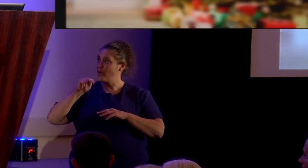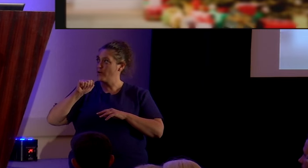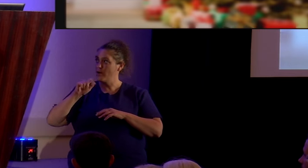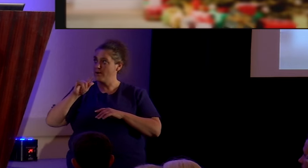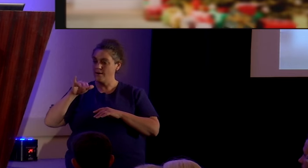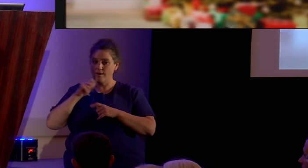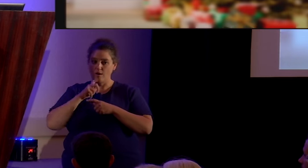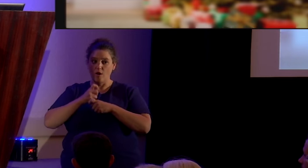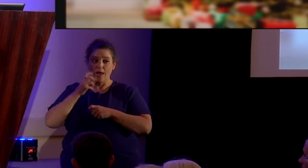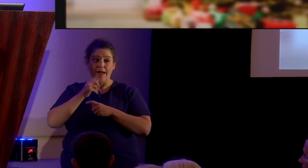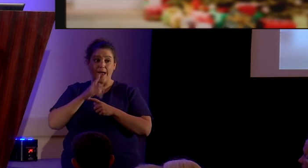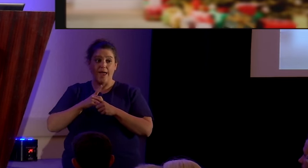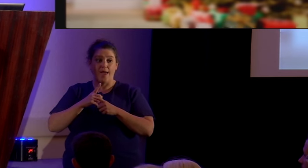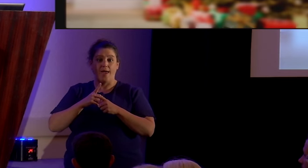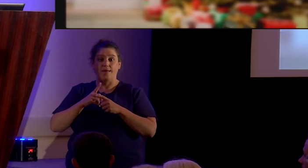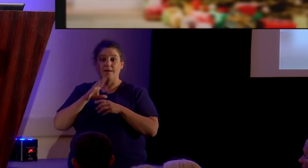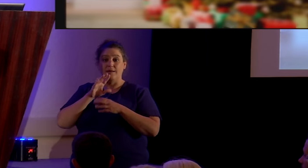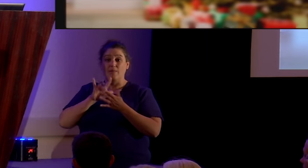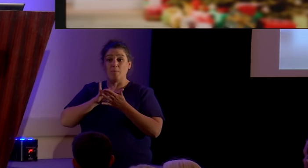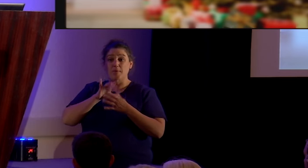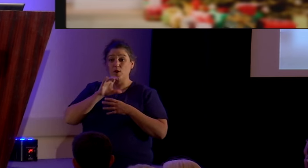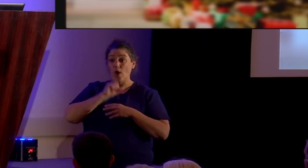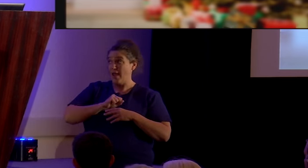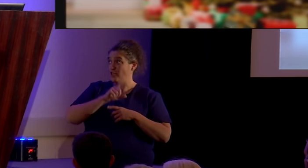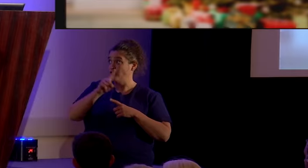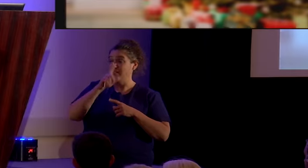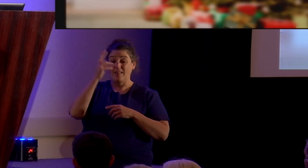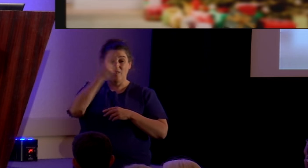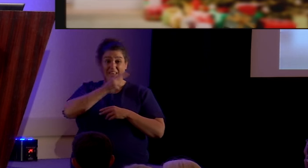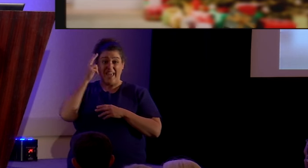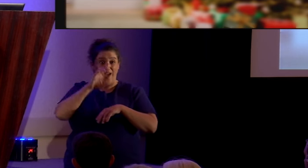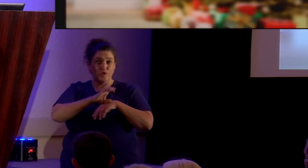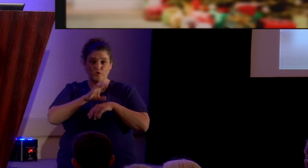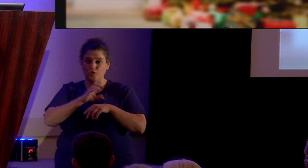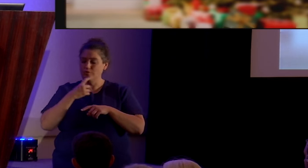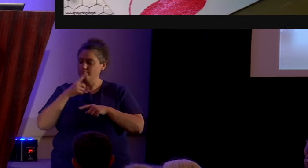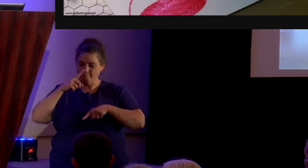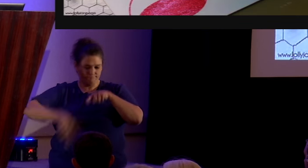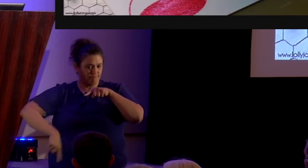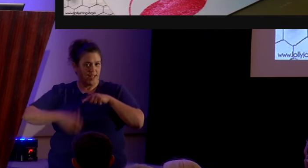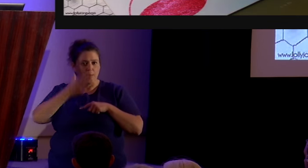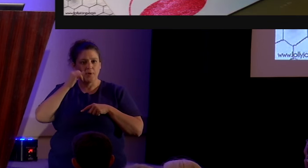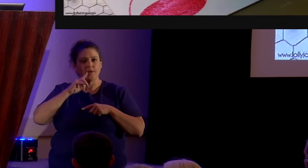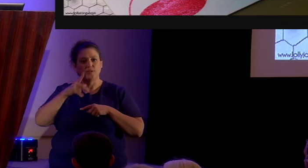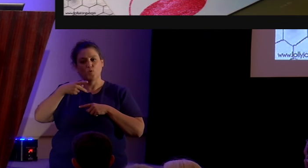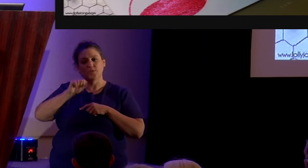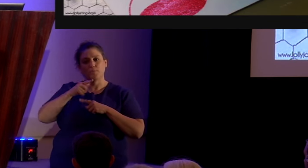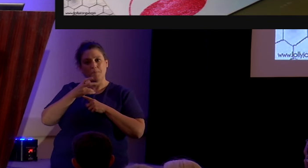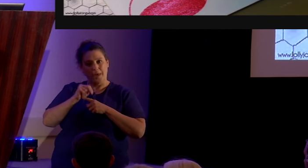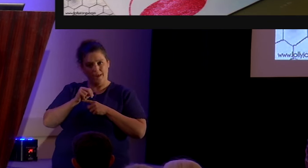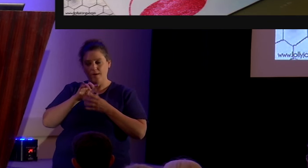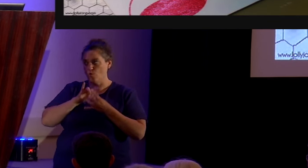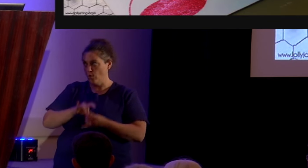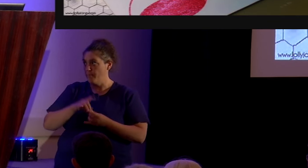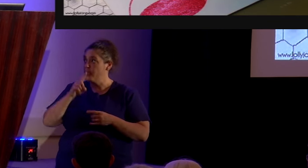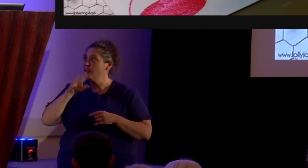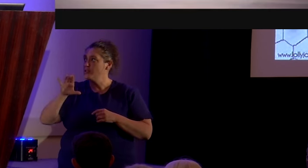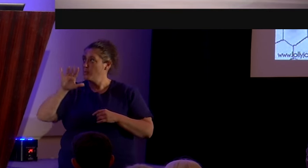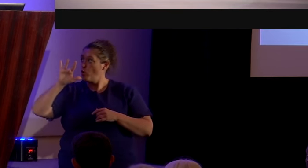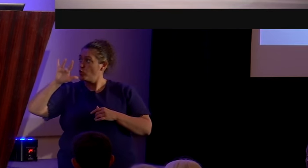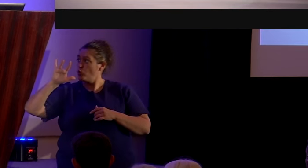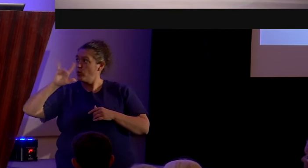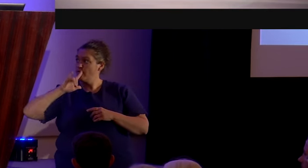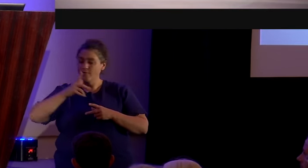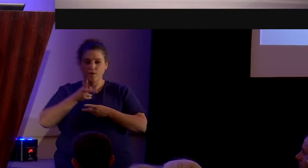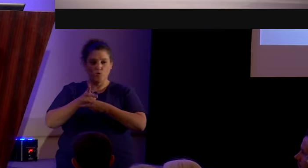banned by the Catholic Church in the Middle Ages because it was so pagan. December 25th, borrowed from the